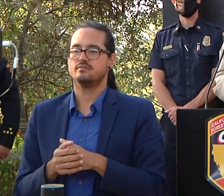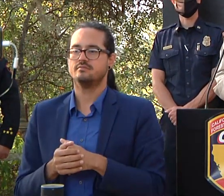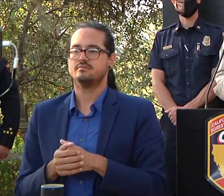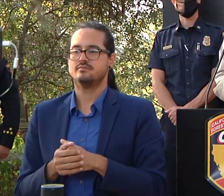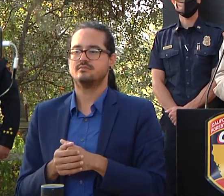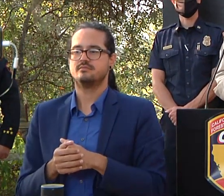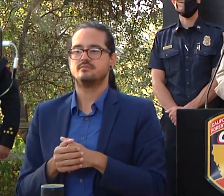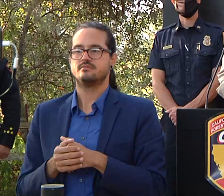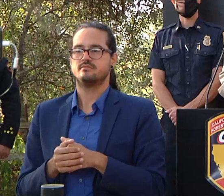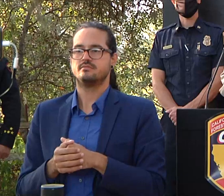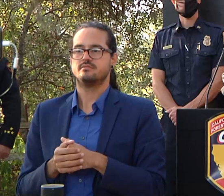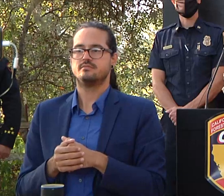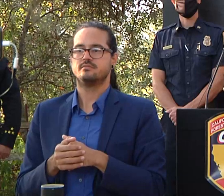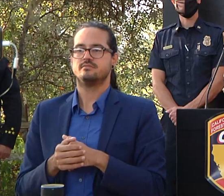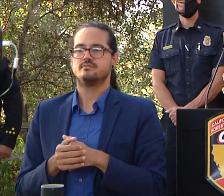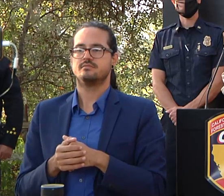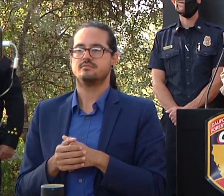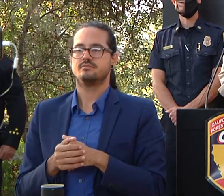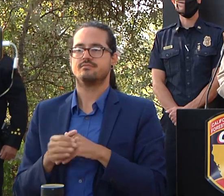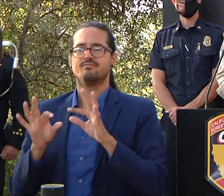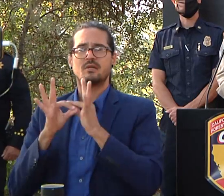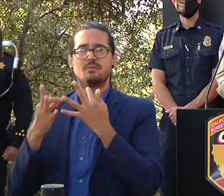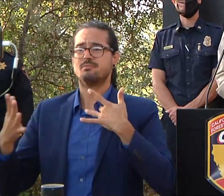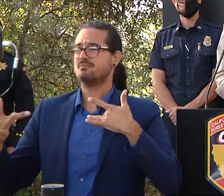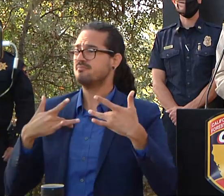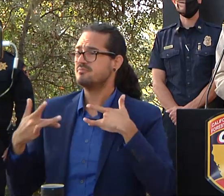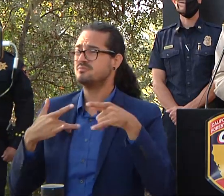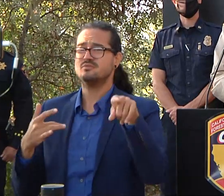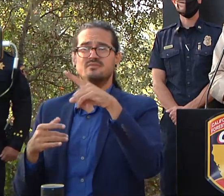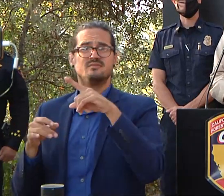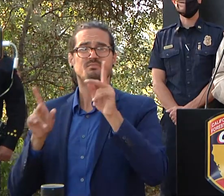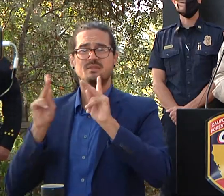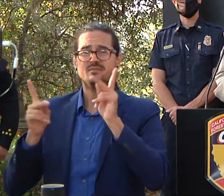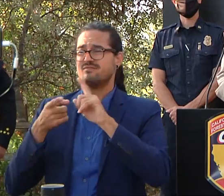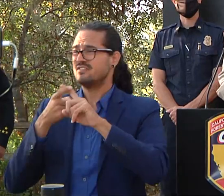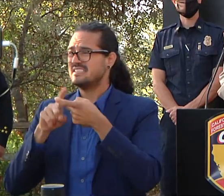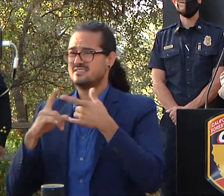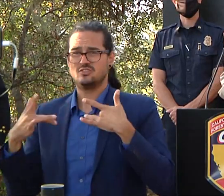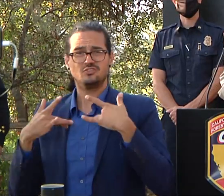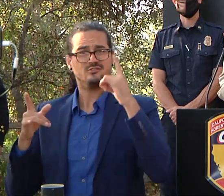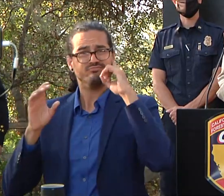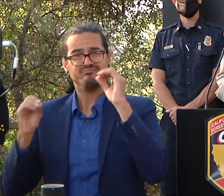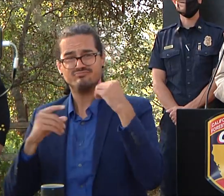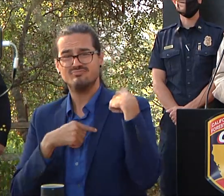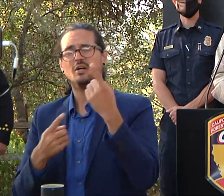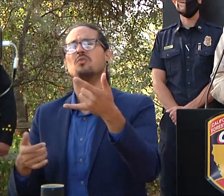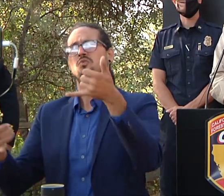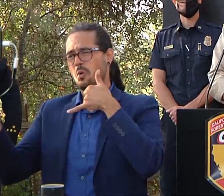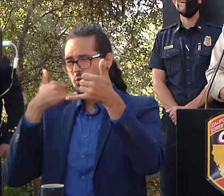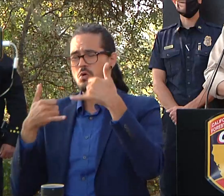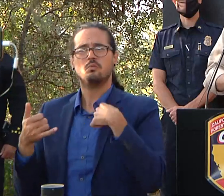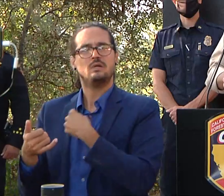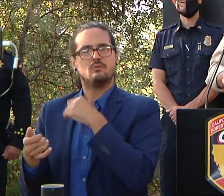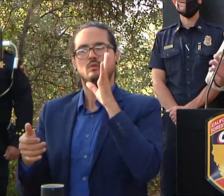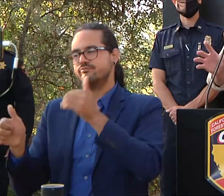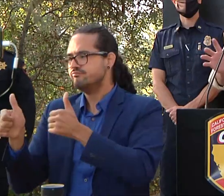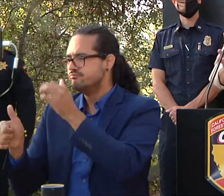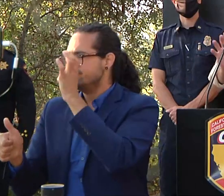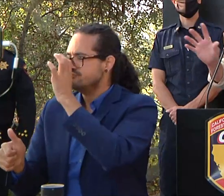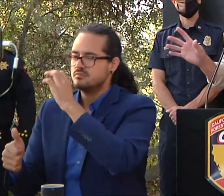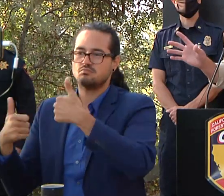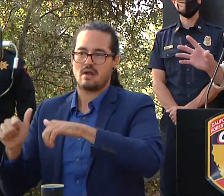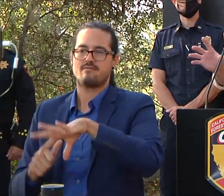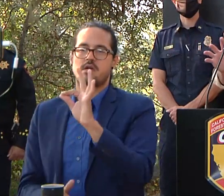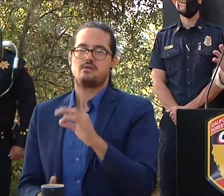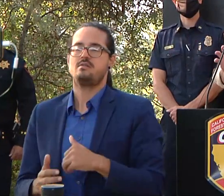that and so we want to make sure that people are uh are uh are all right in terms of the interesting kind of interesting event today so you know cal fire is doing a